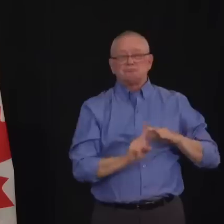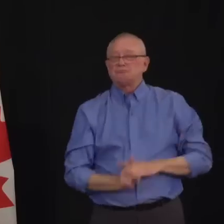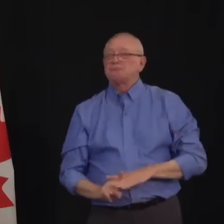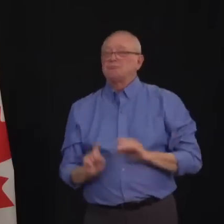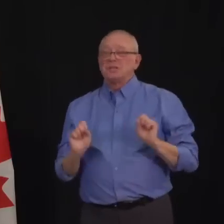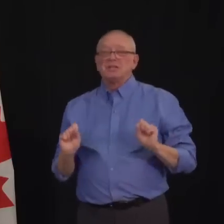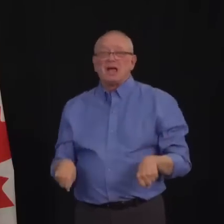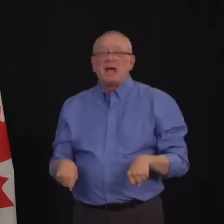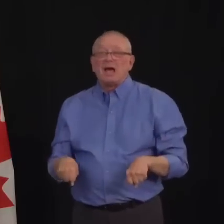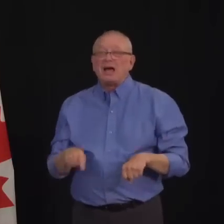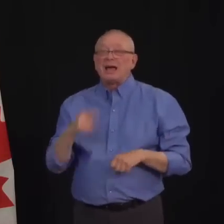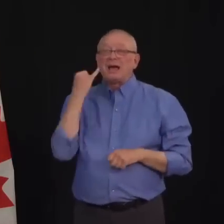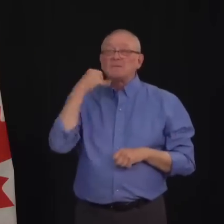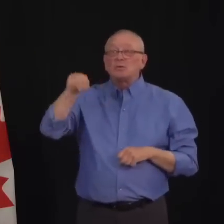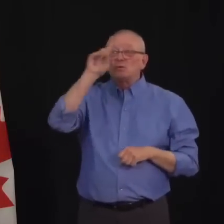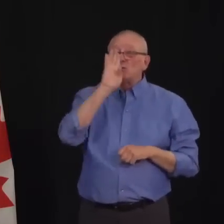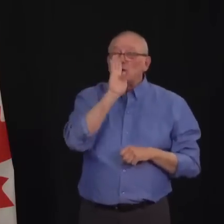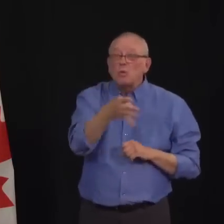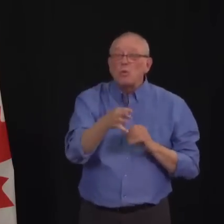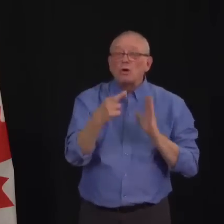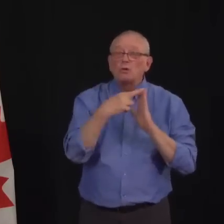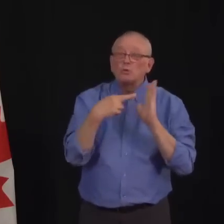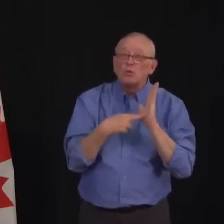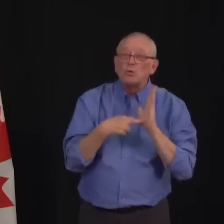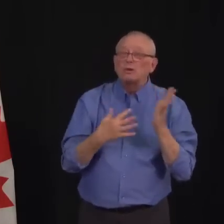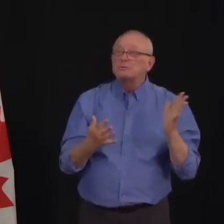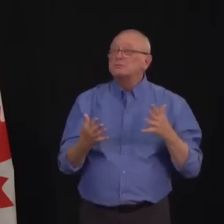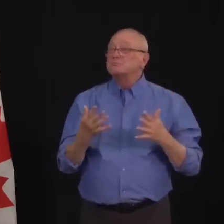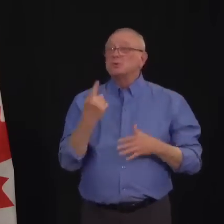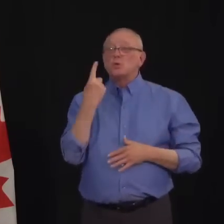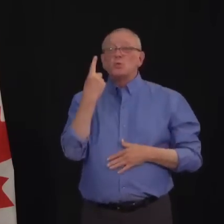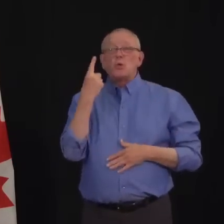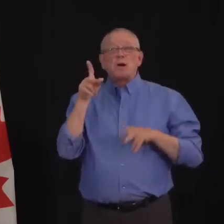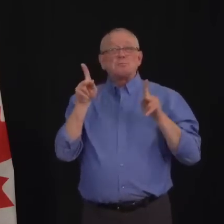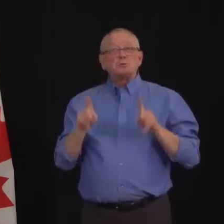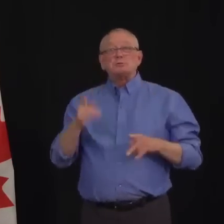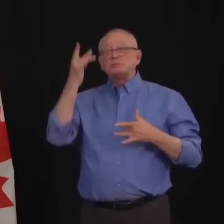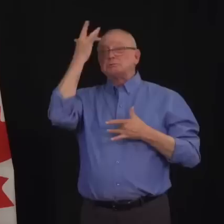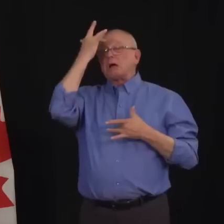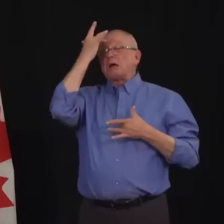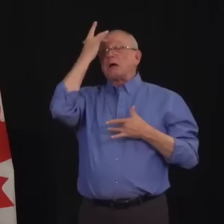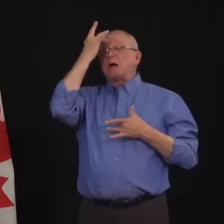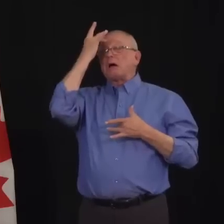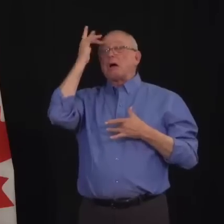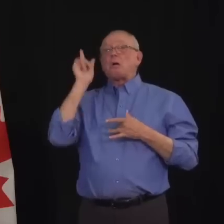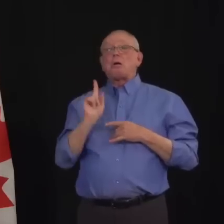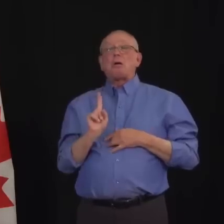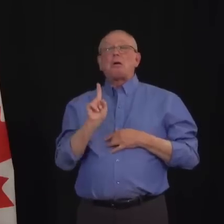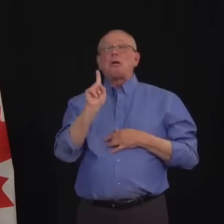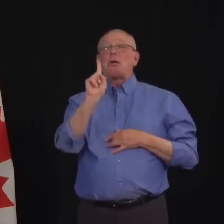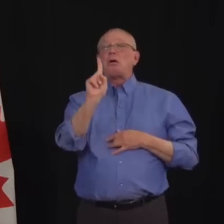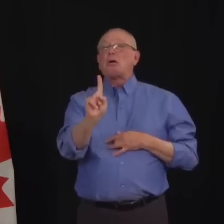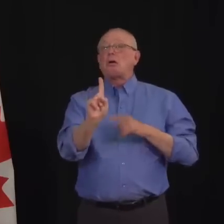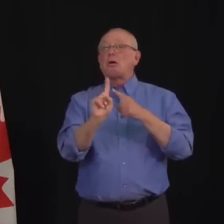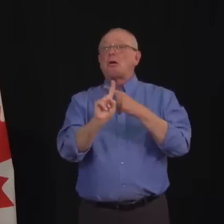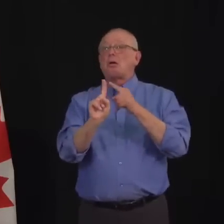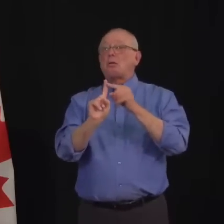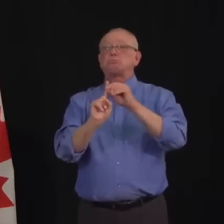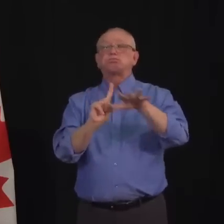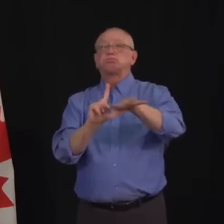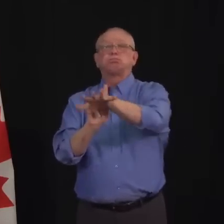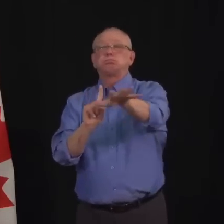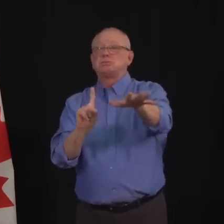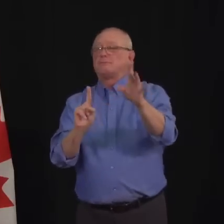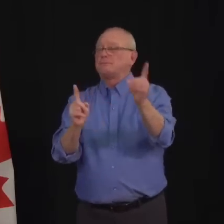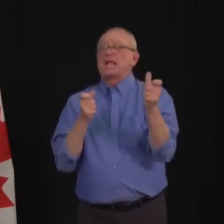even one person who's infectious who attends a large gathering, it can immediately spread to many other people. So while we are seeing again